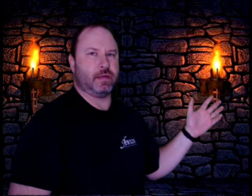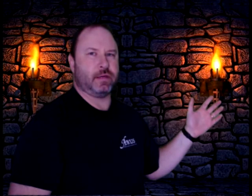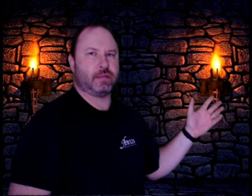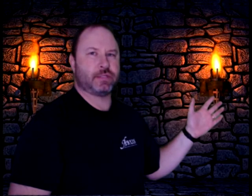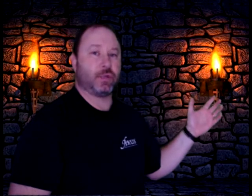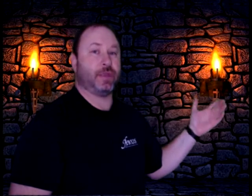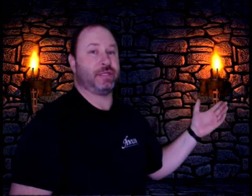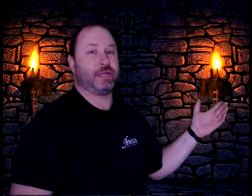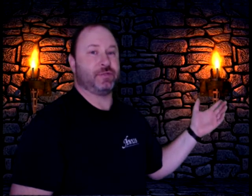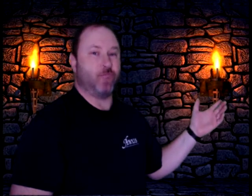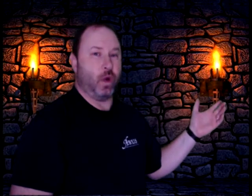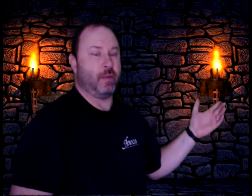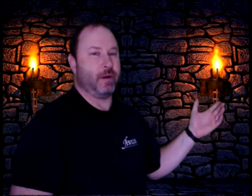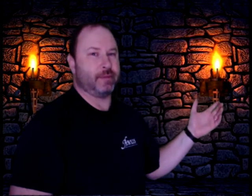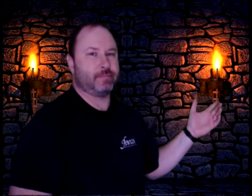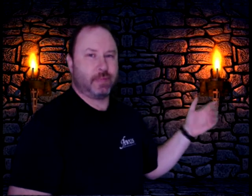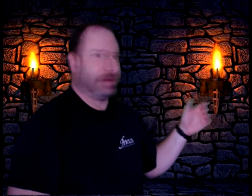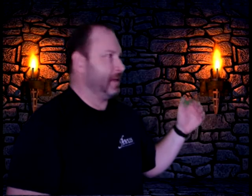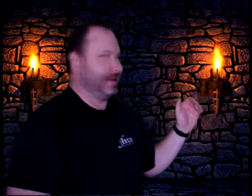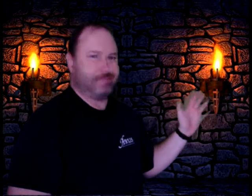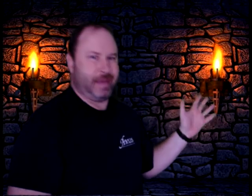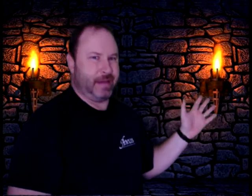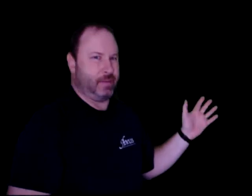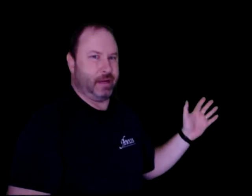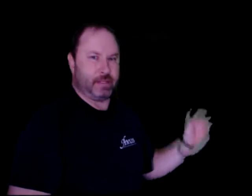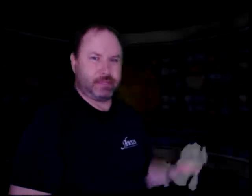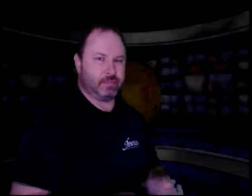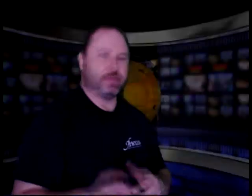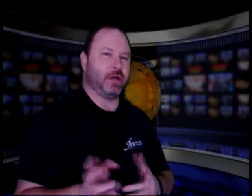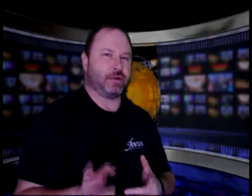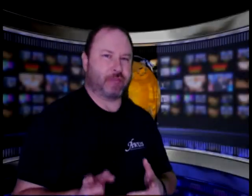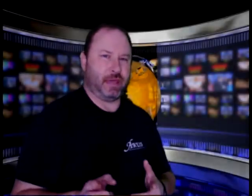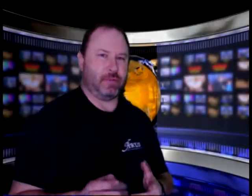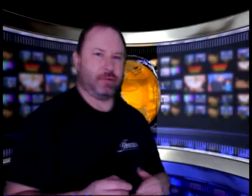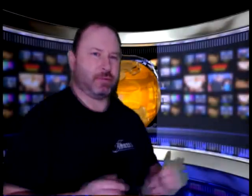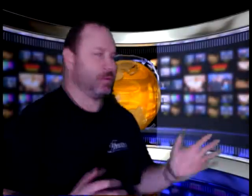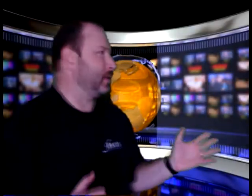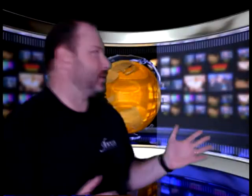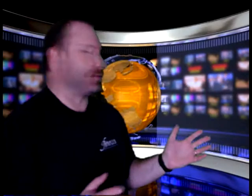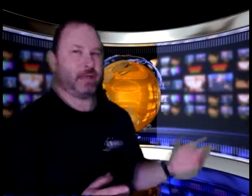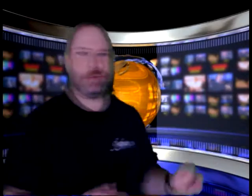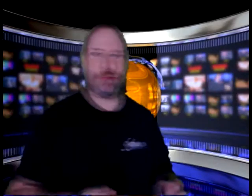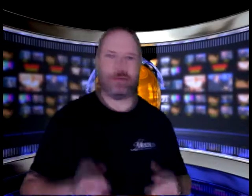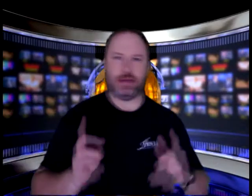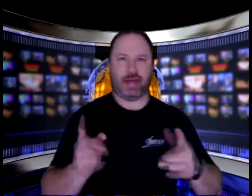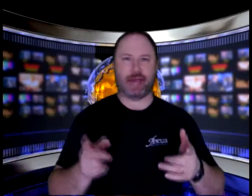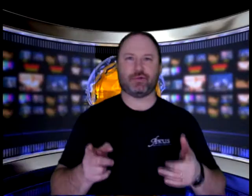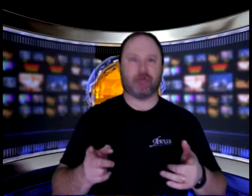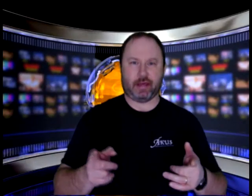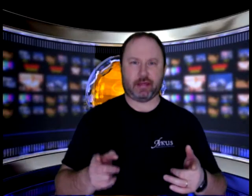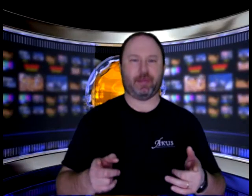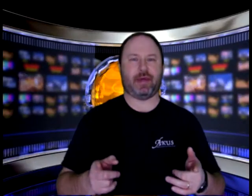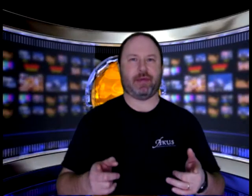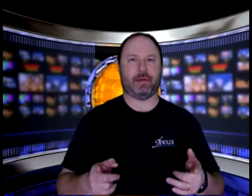sewing section of Walmart, eight bucks, daughter's camera, green screen, I've got natural light coming at me,